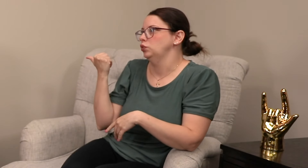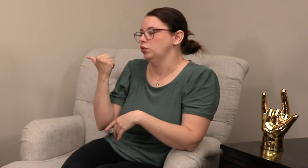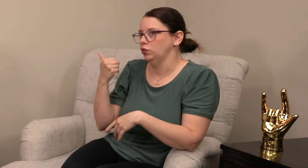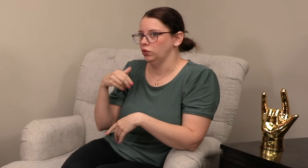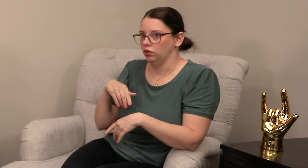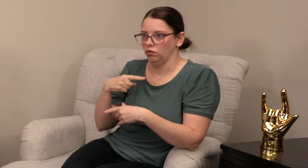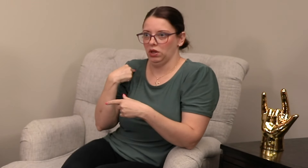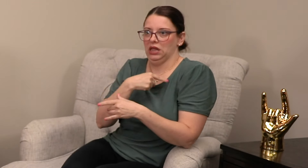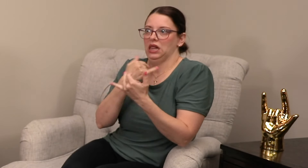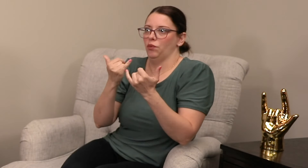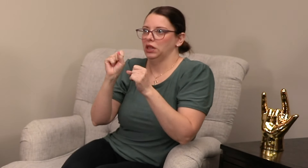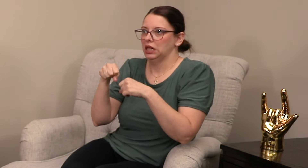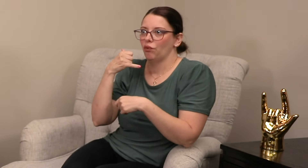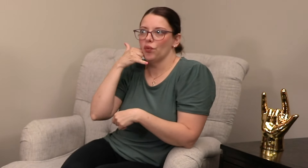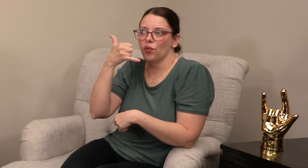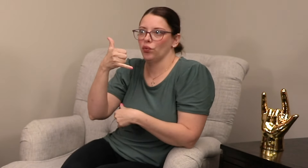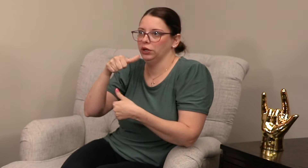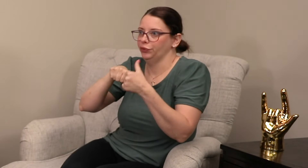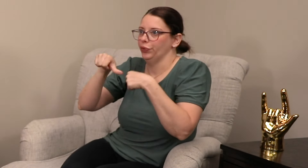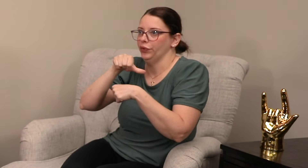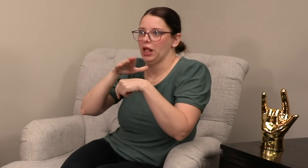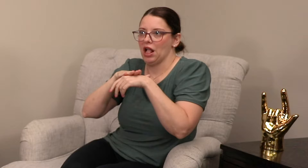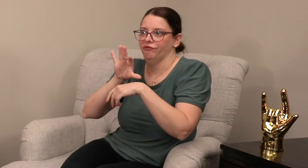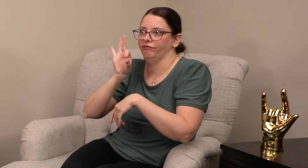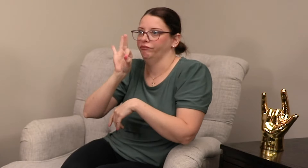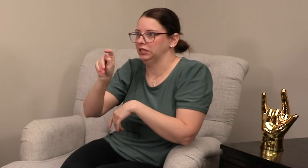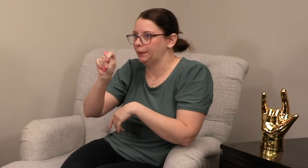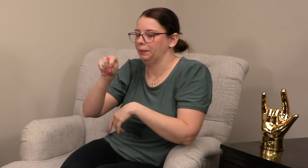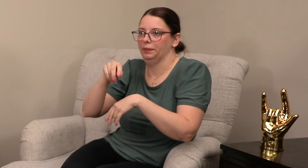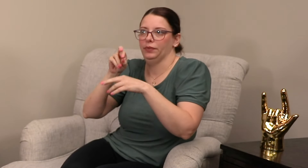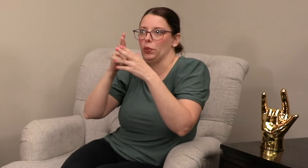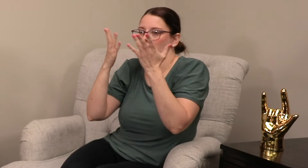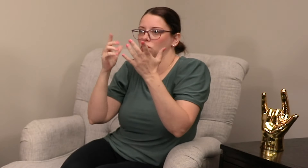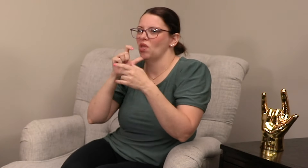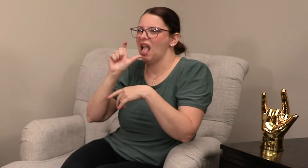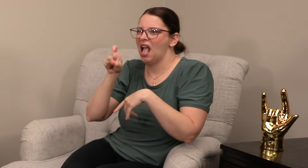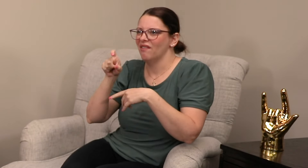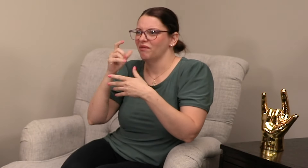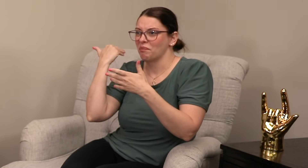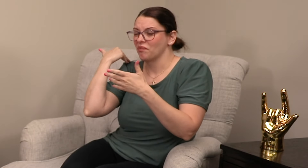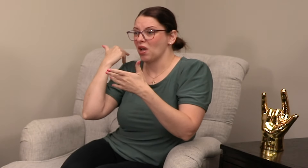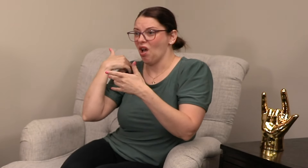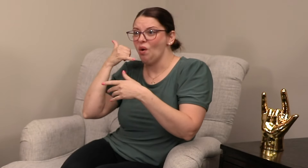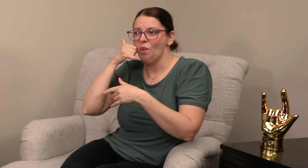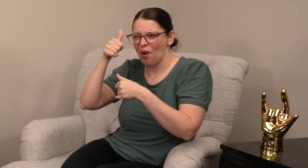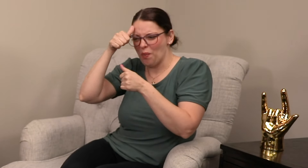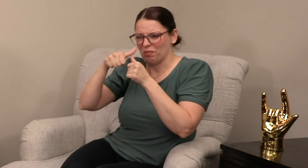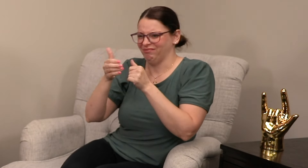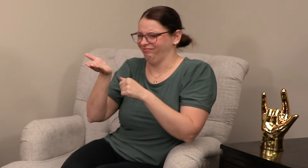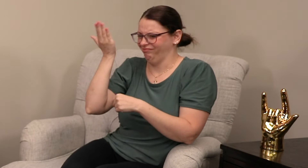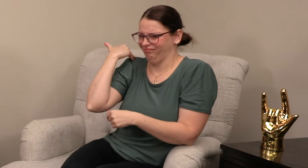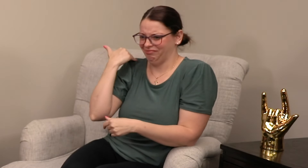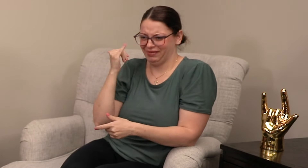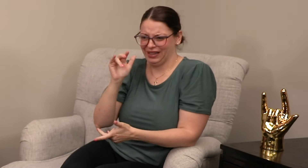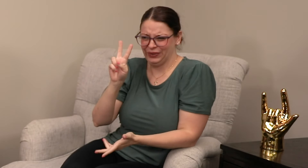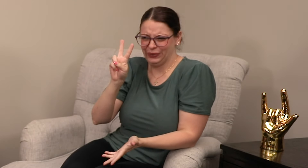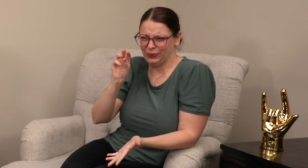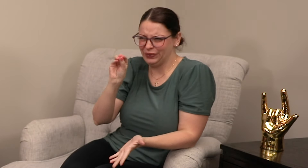so much better. We can call each other on FaceTime or whatever. Before, I remember,